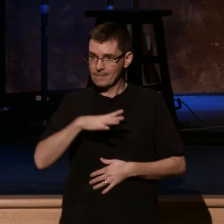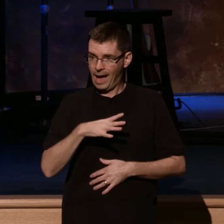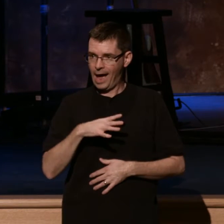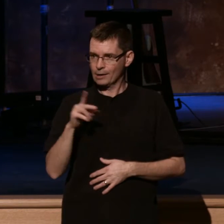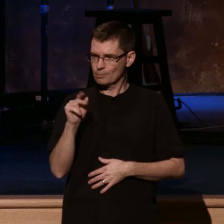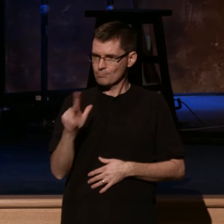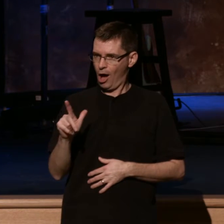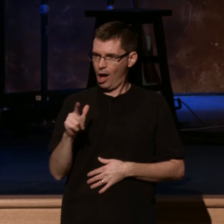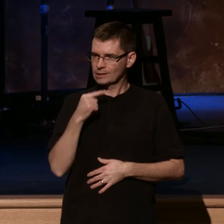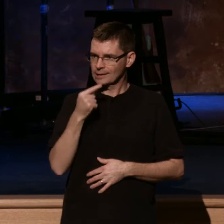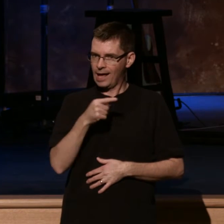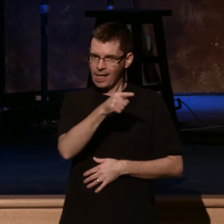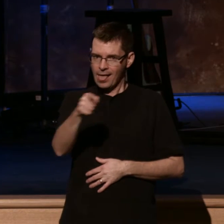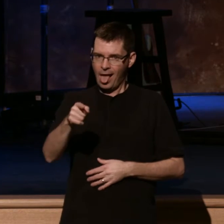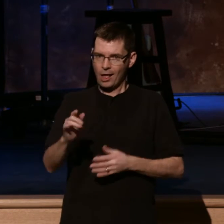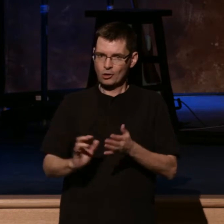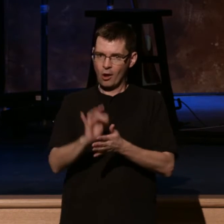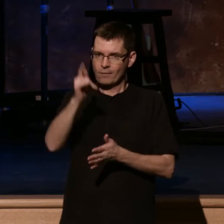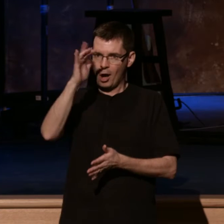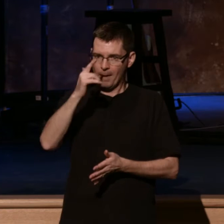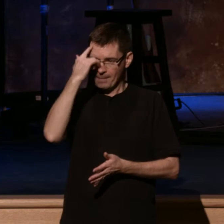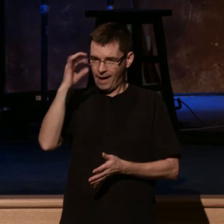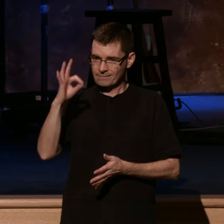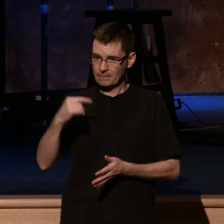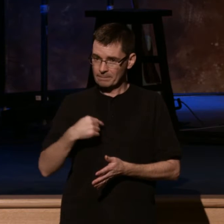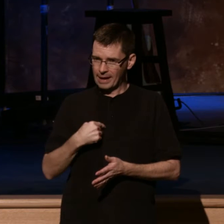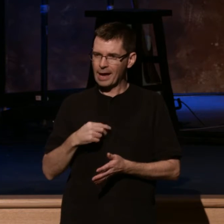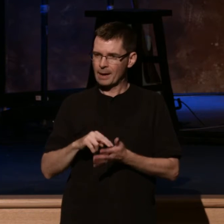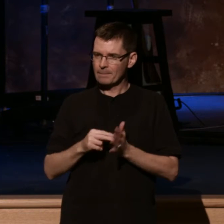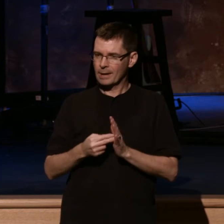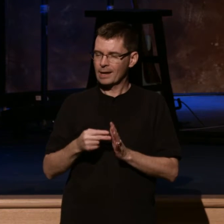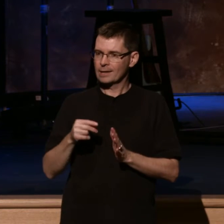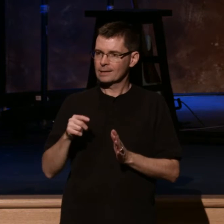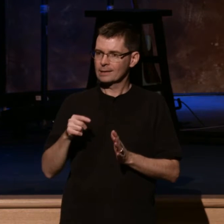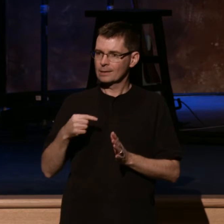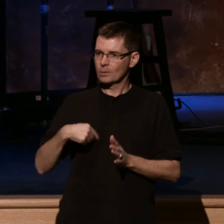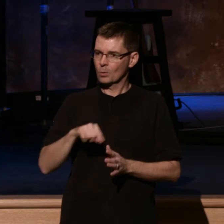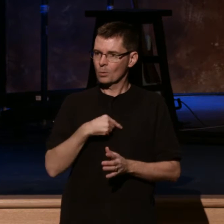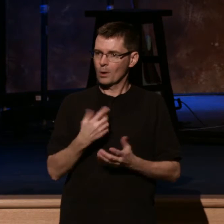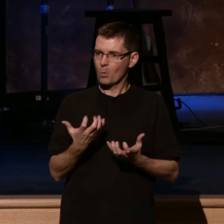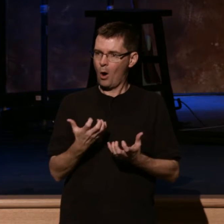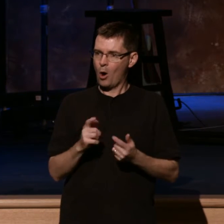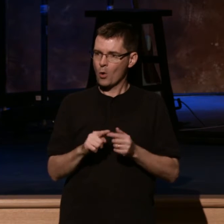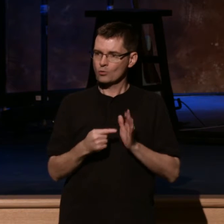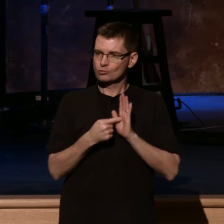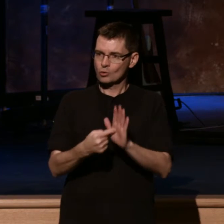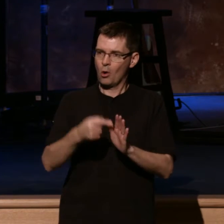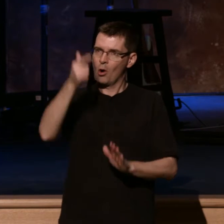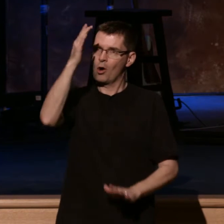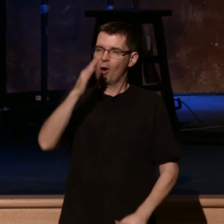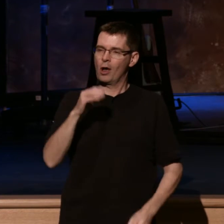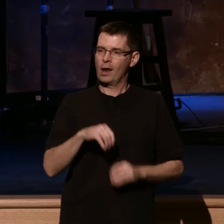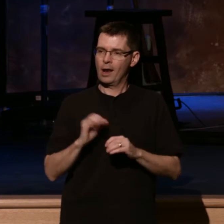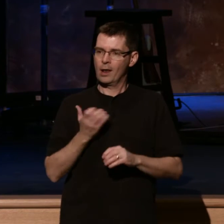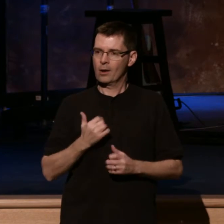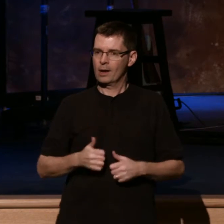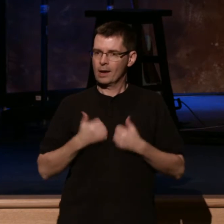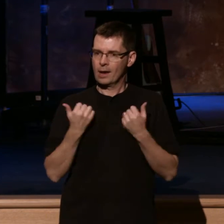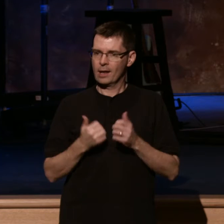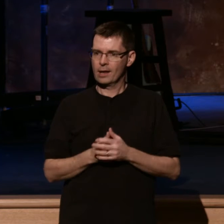Will you not revive us, Lord, that there will be no idols, no competitors, but the joy and satisfaction of